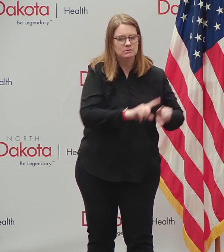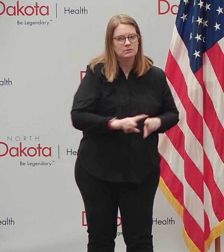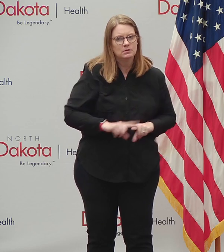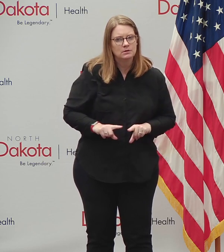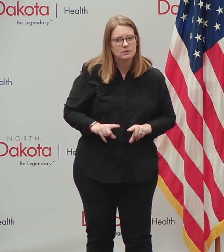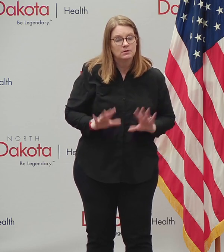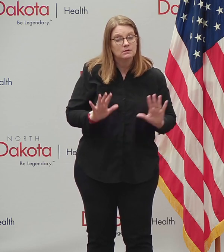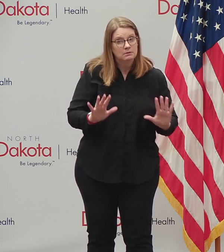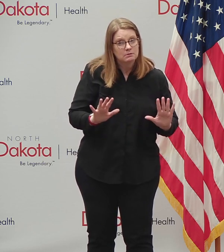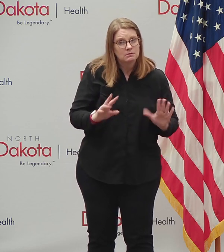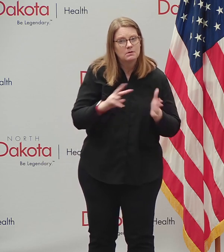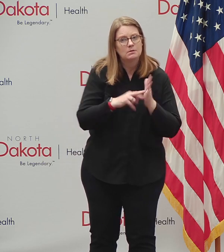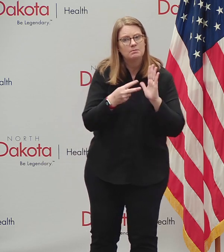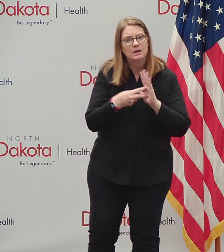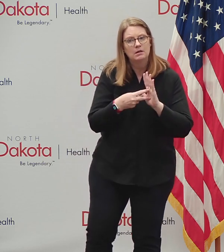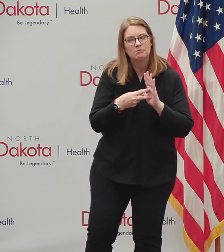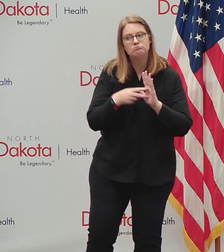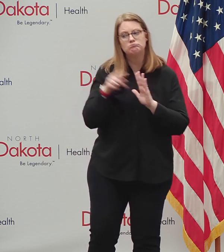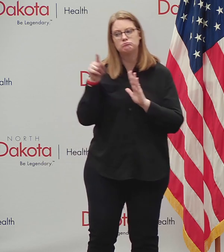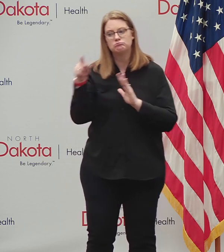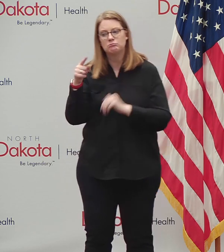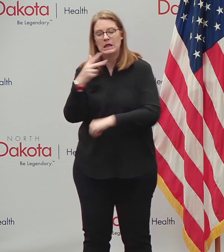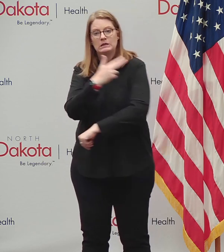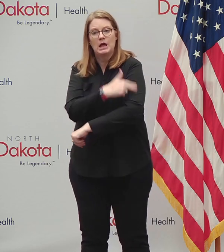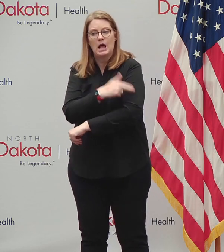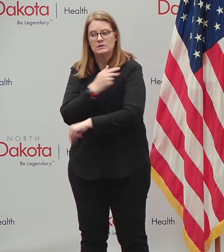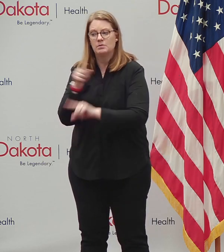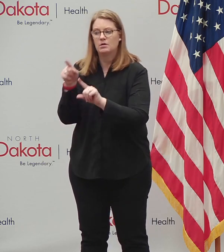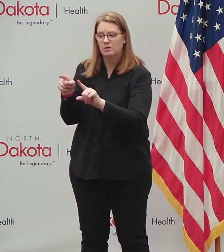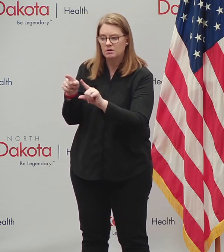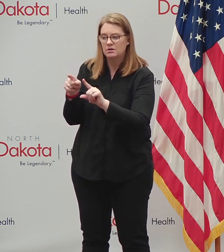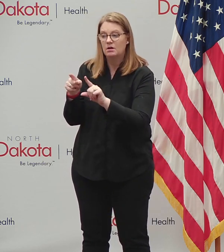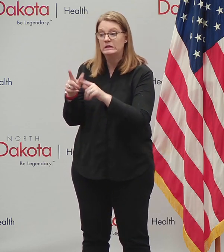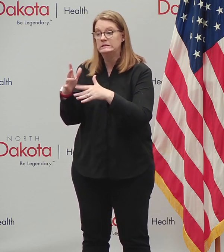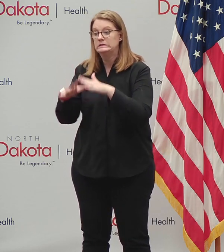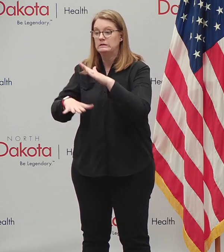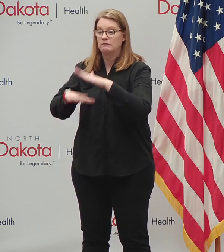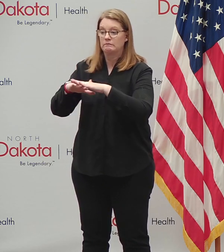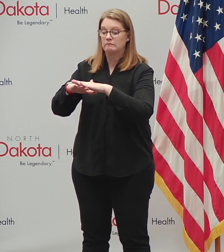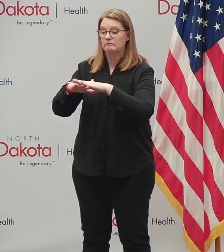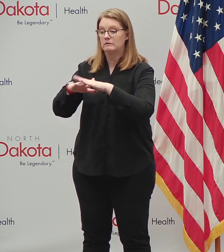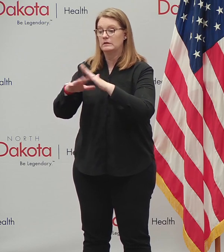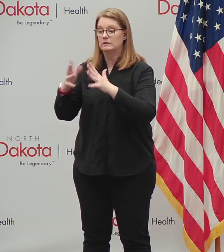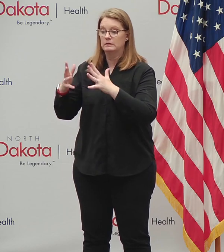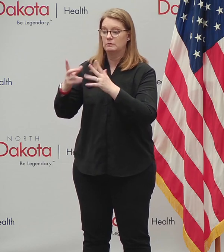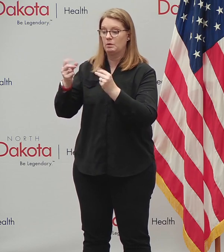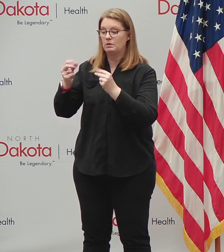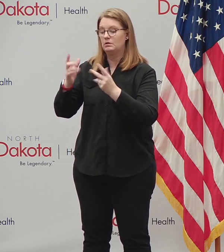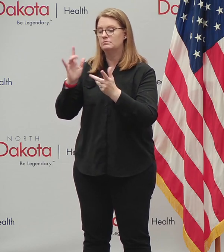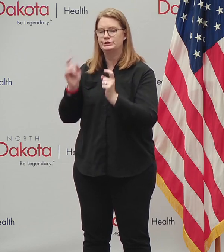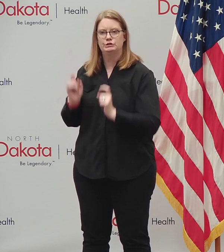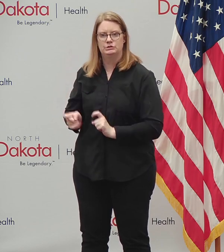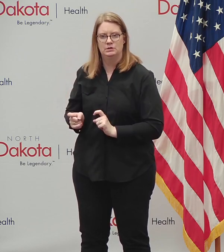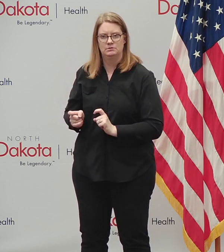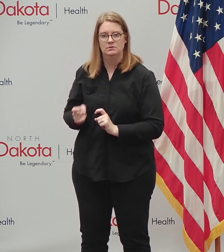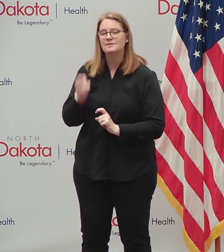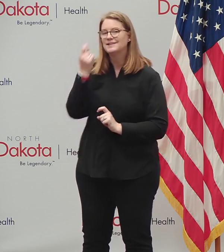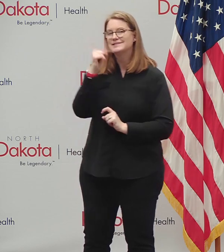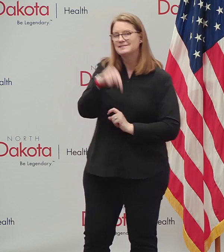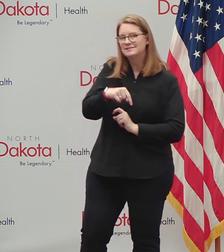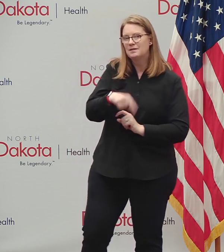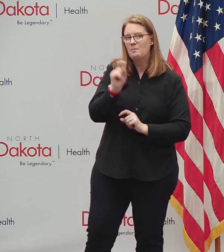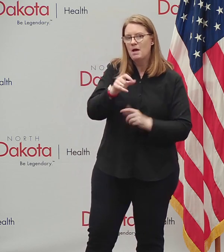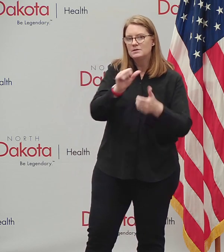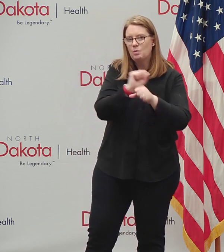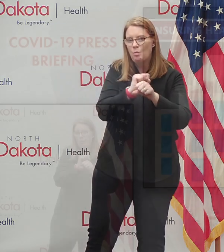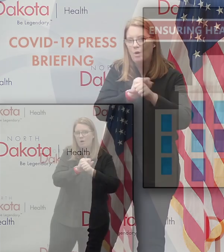they may have different levers to pull to adjust to capacity constraints. We want to work in a collaborative manner to ensure we